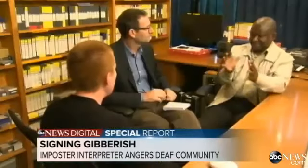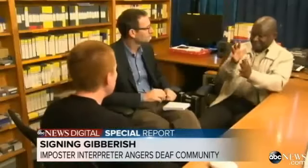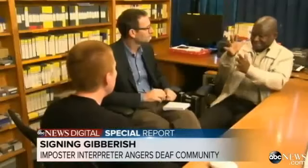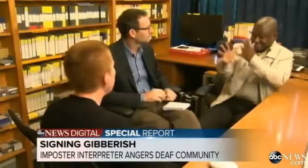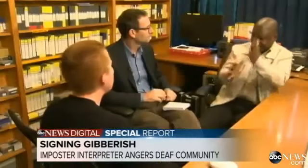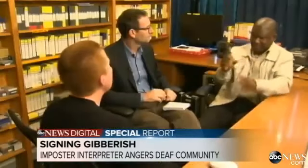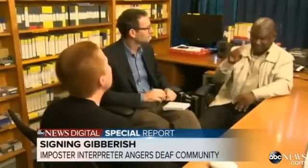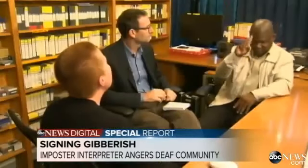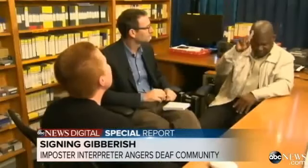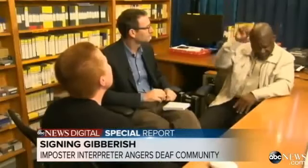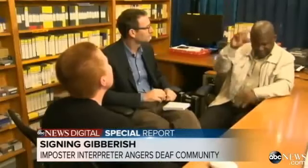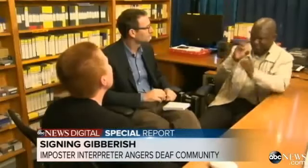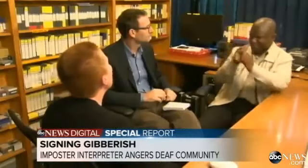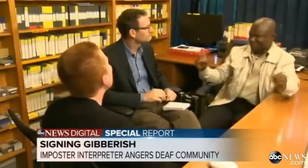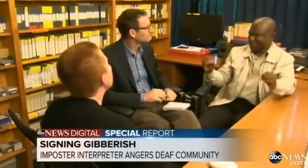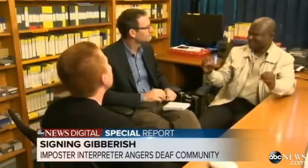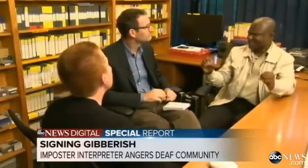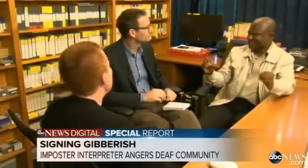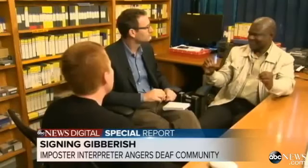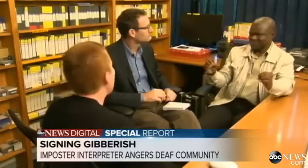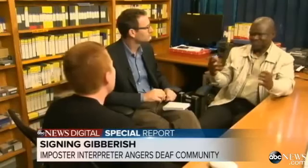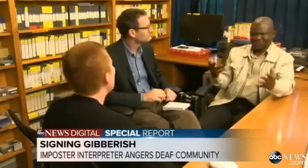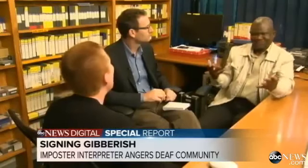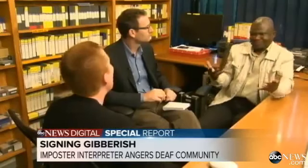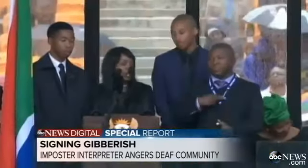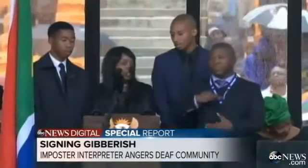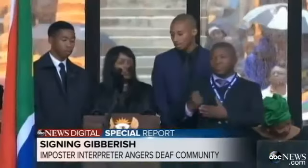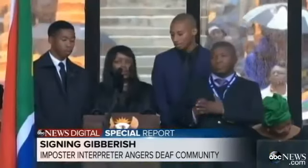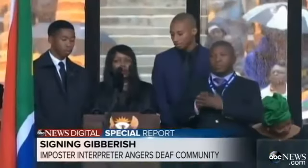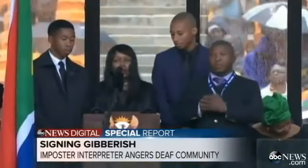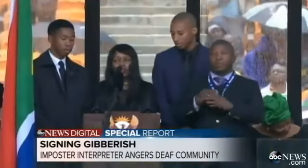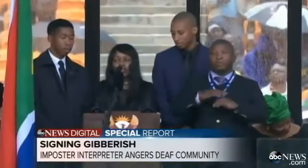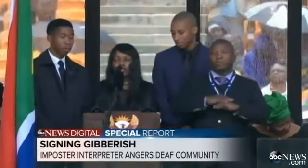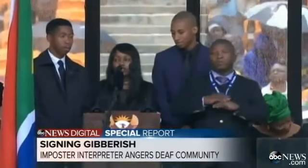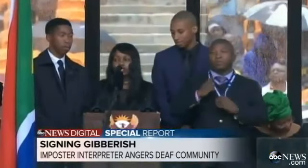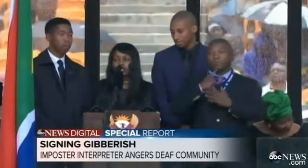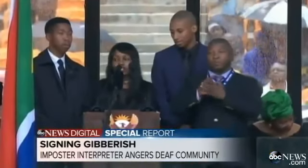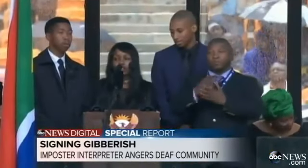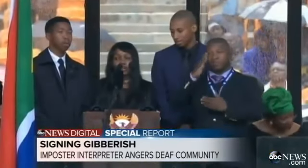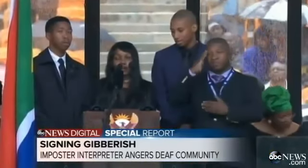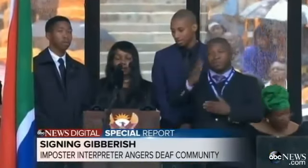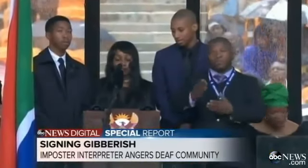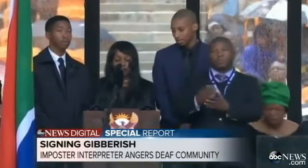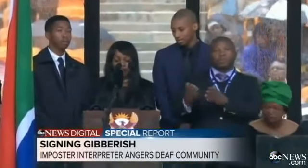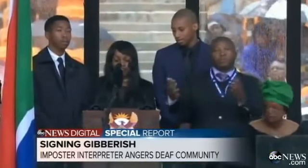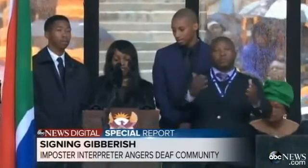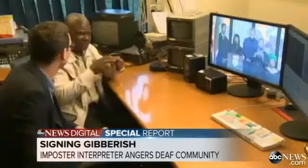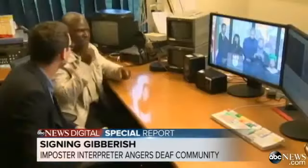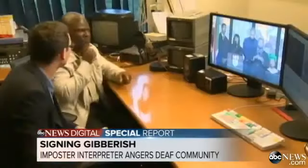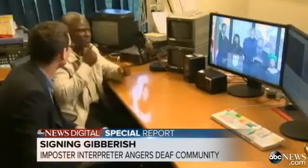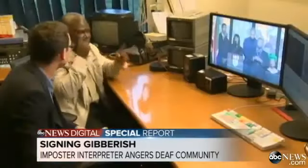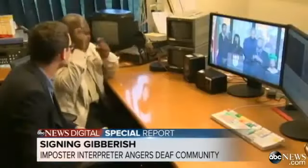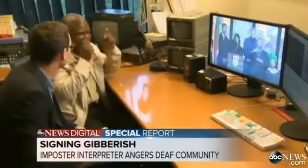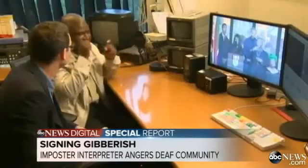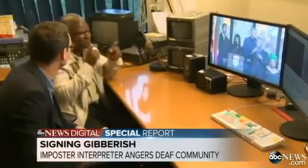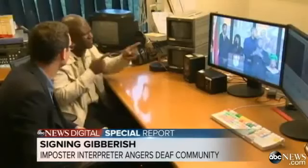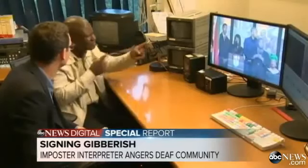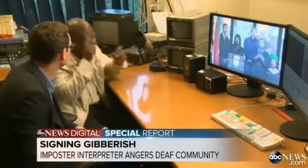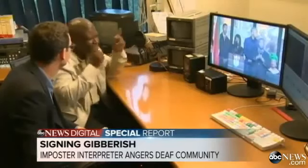interpreter. So together we watched one of Nelson Mandela's grandchildren deliver a praise poem. It's a poem, isn't it?